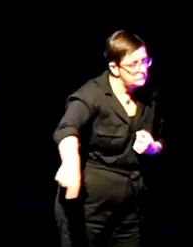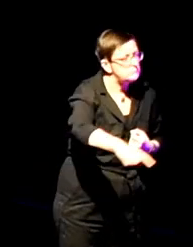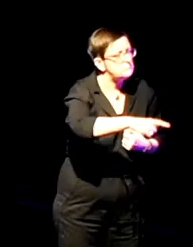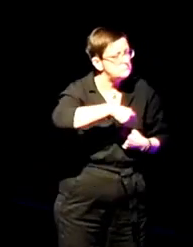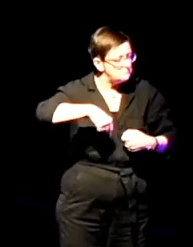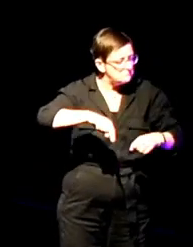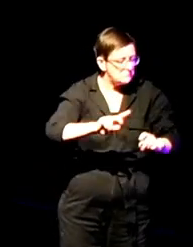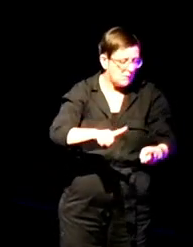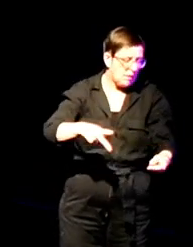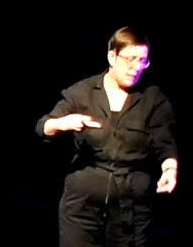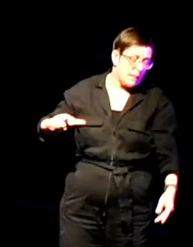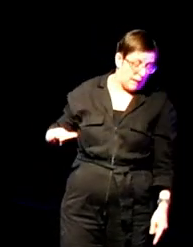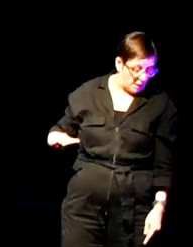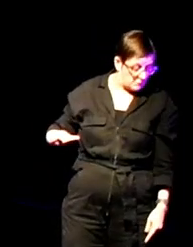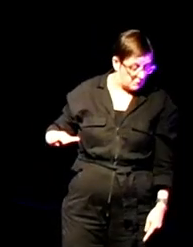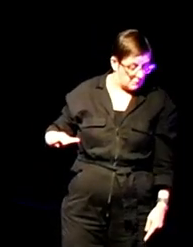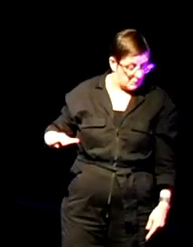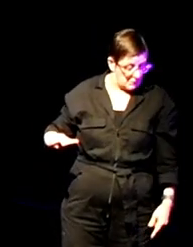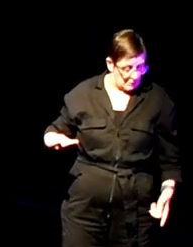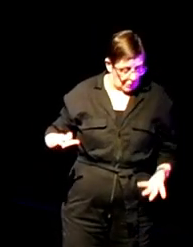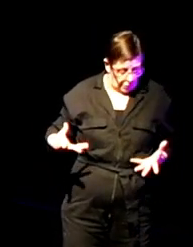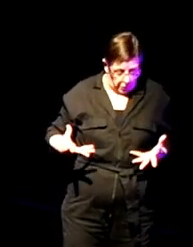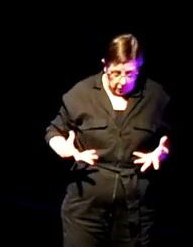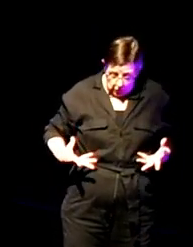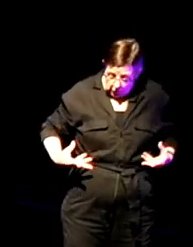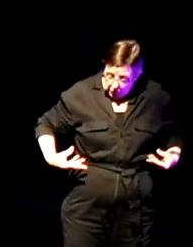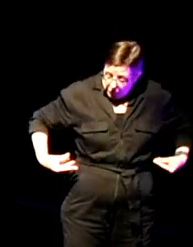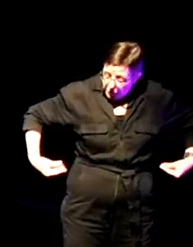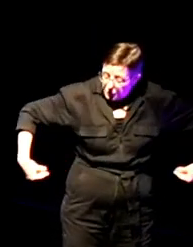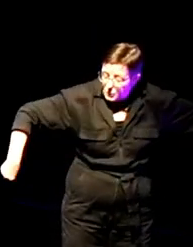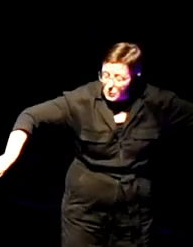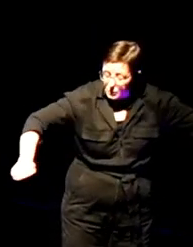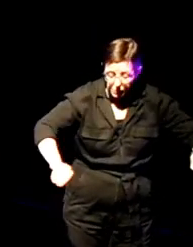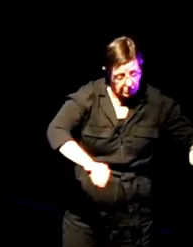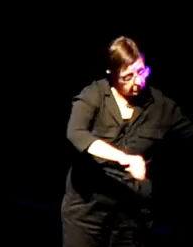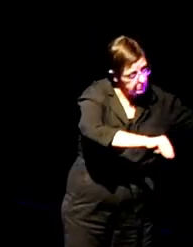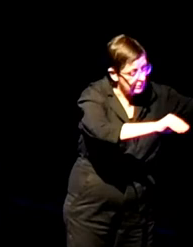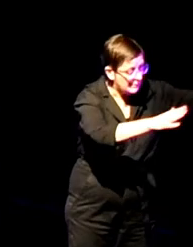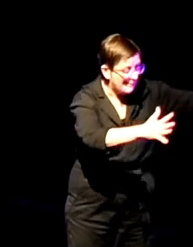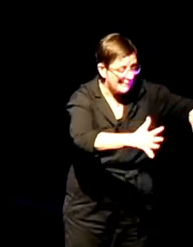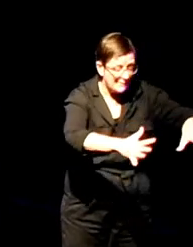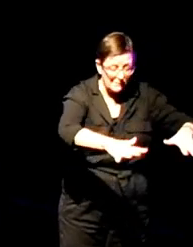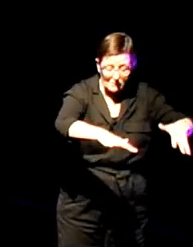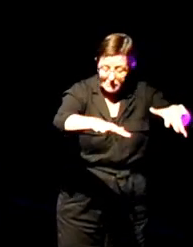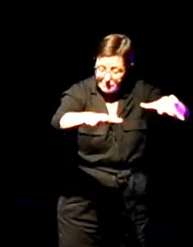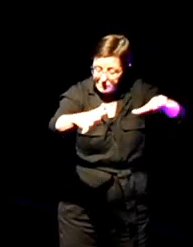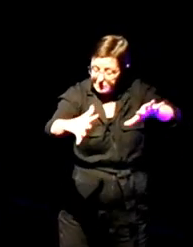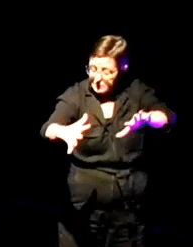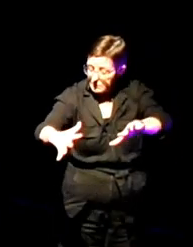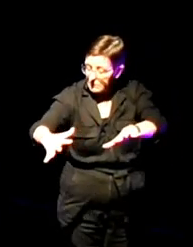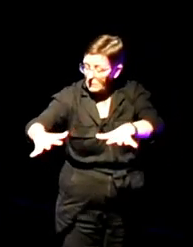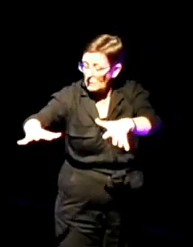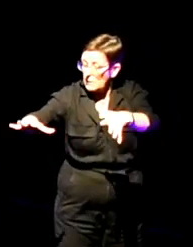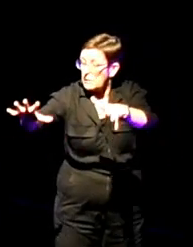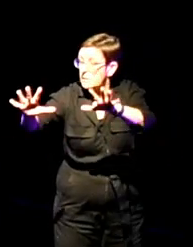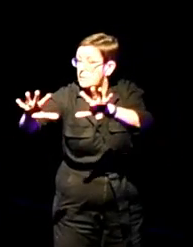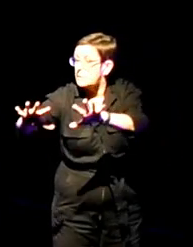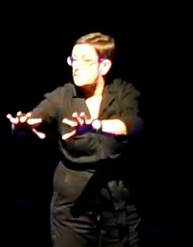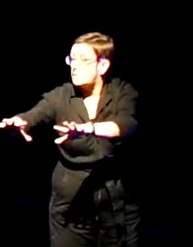there. As if to melt into saltwater seas. And disappear.